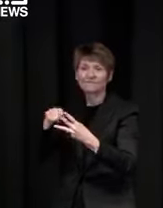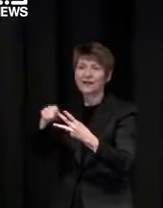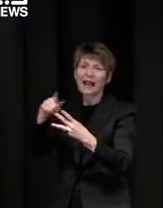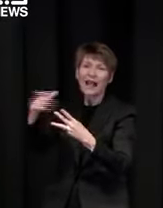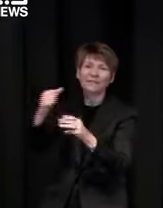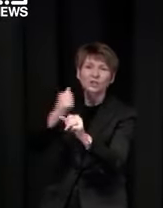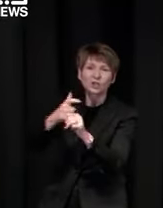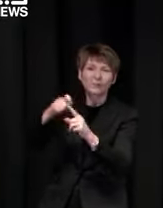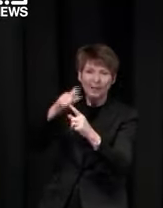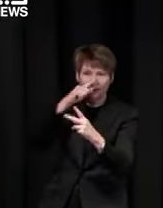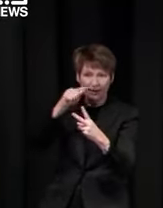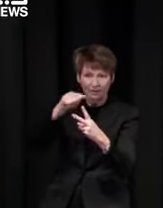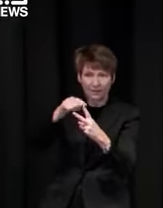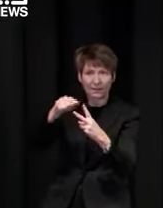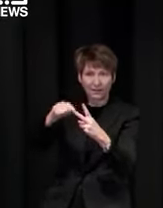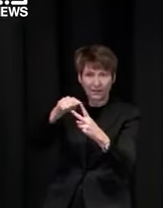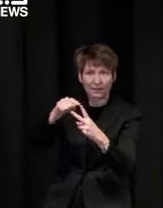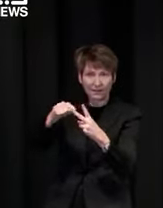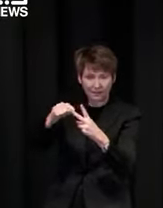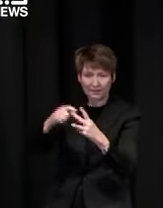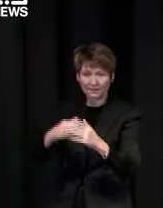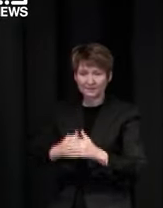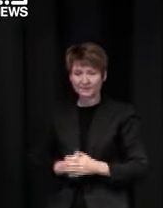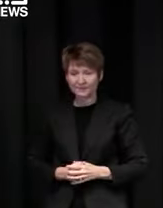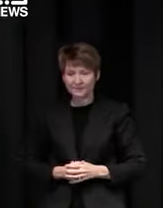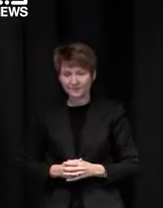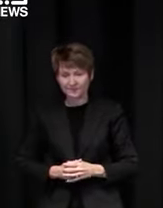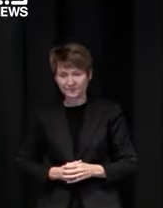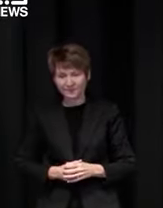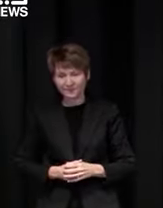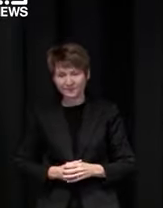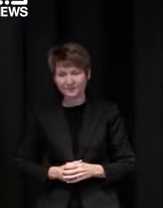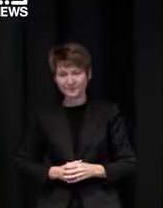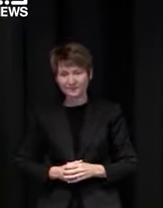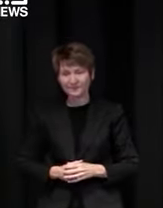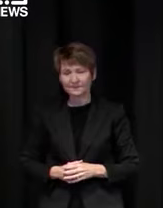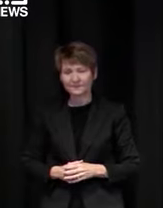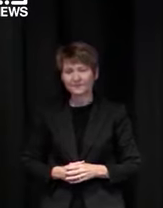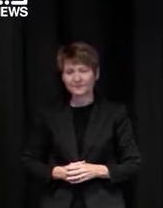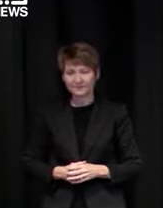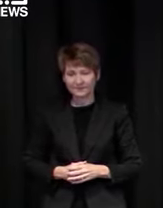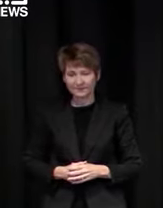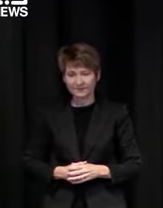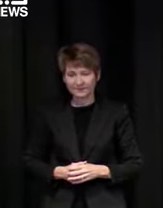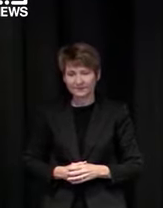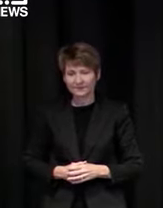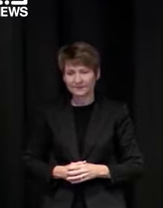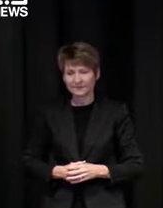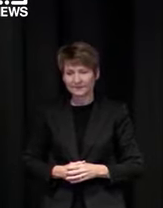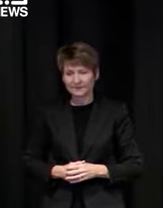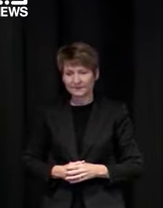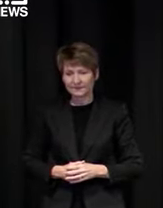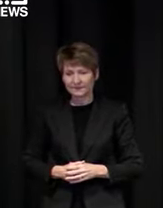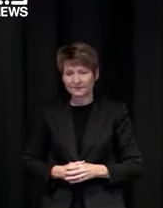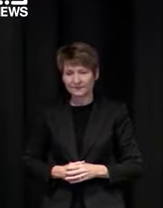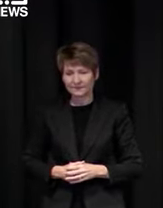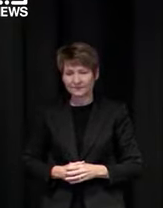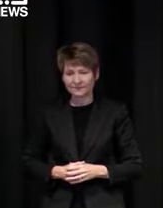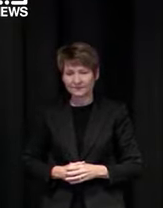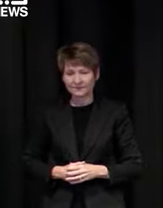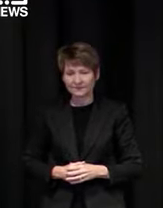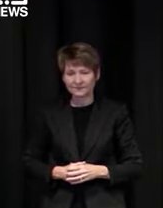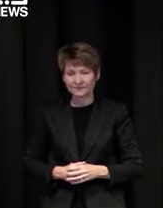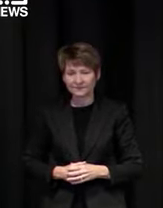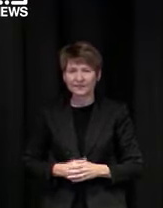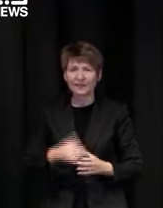powers that's due to expire at the end of the year i know you're in the process of drafting bills what stage is that at and when will you release those draft